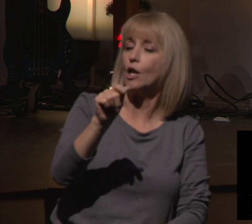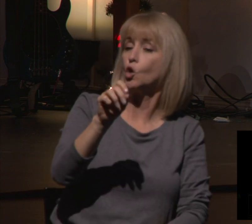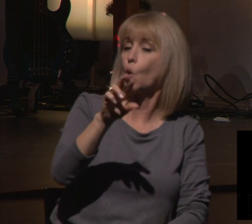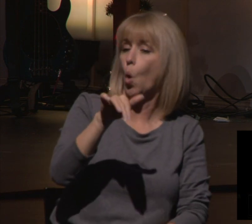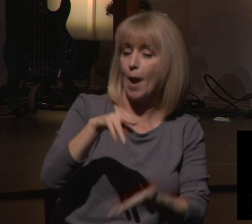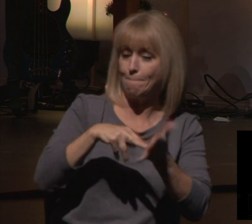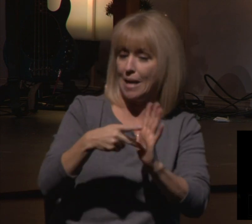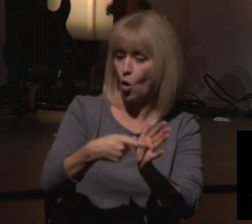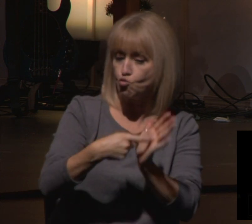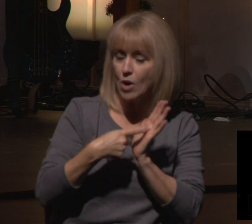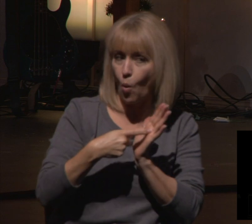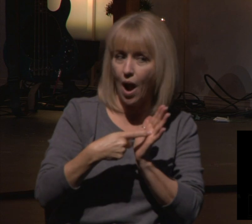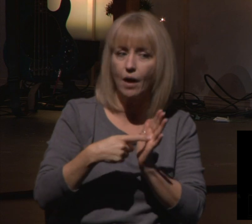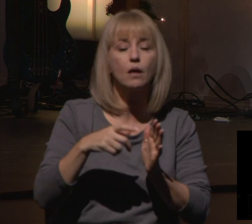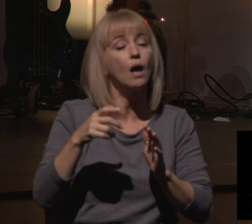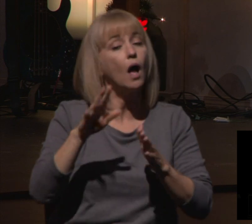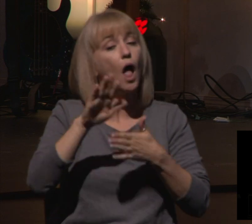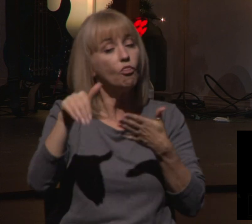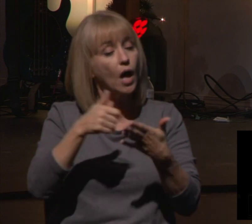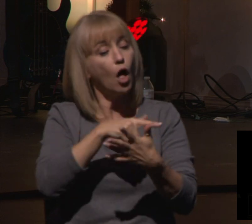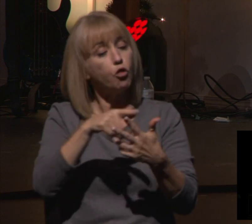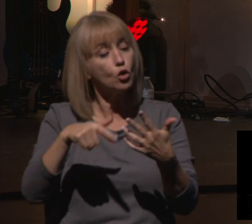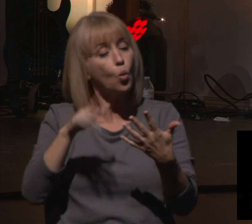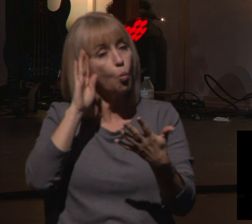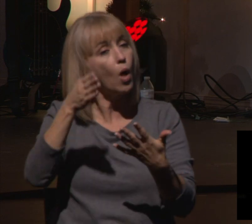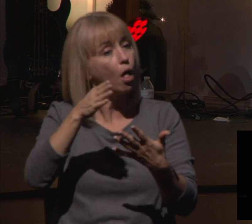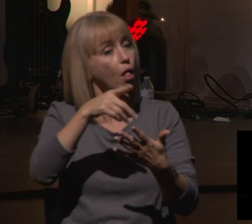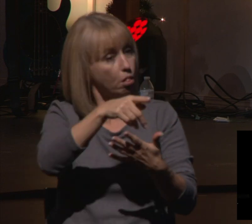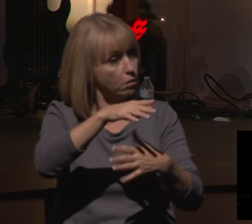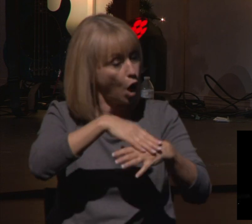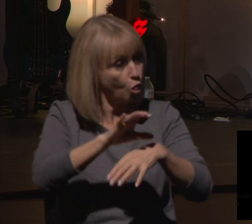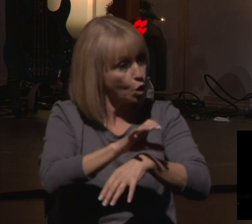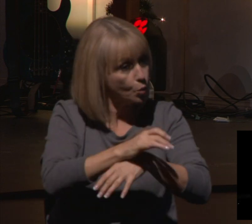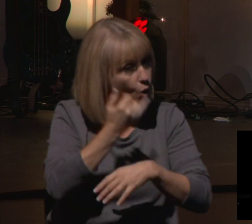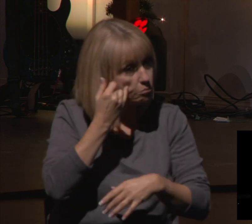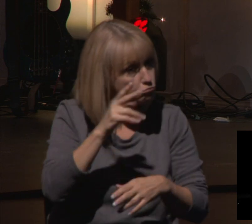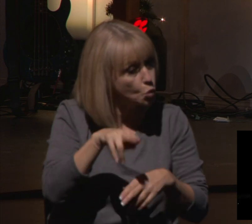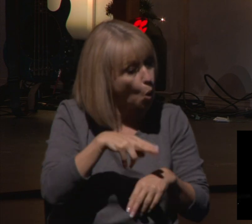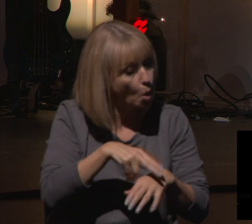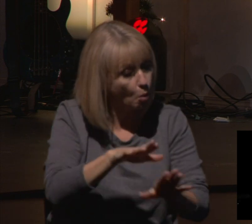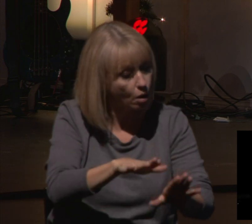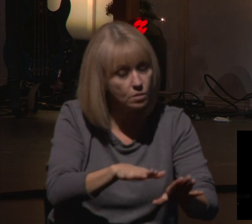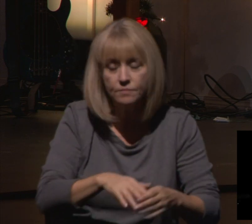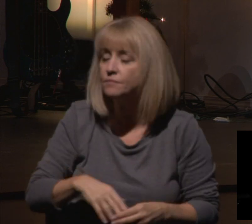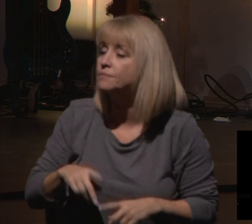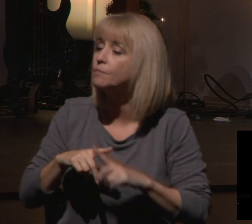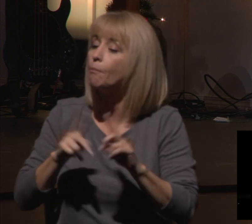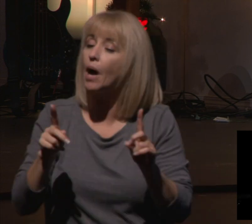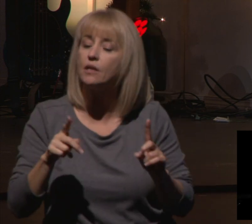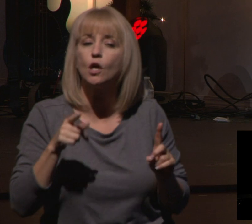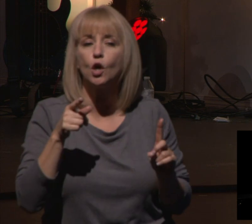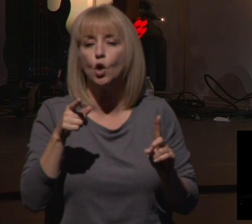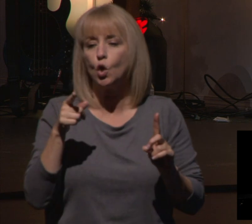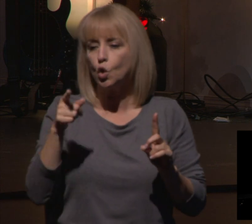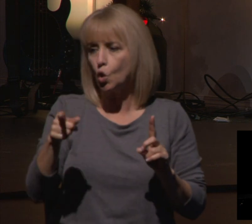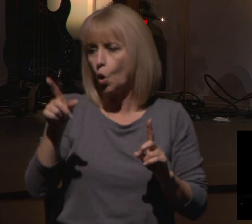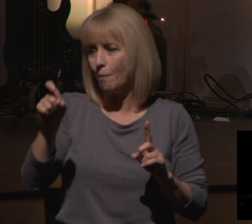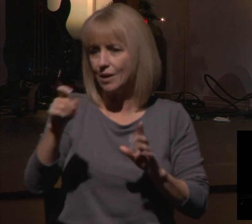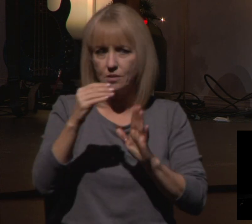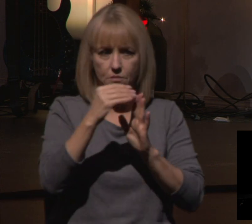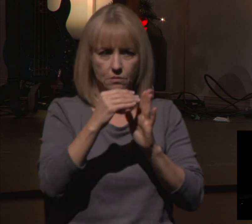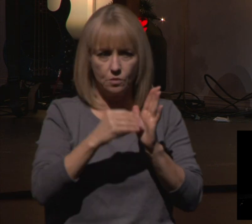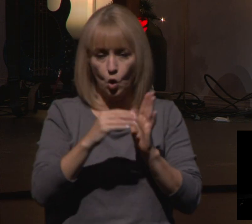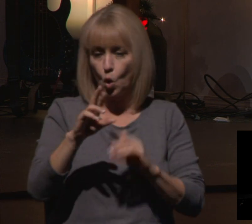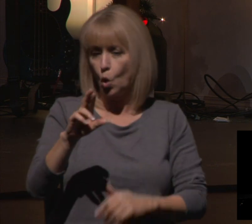offer them online as usual. But one of things we are doing different for everybody is that we are going to have you register for your Christmas Eve service.